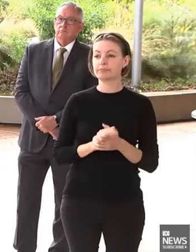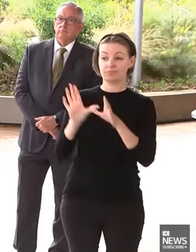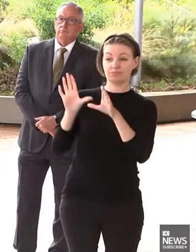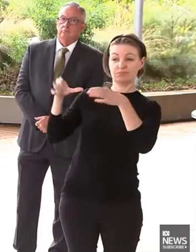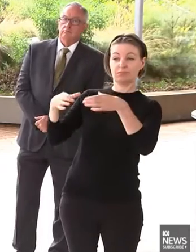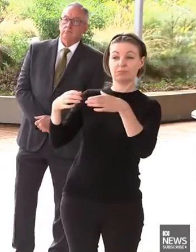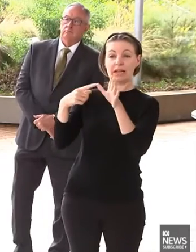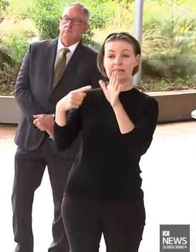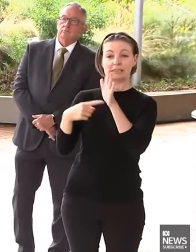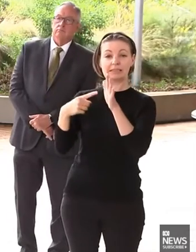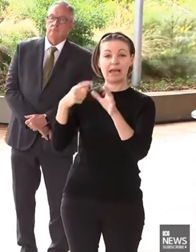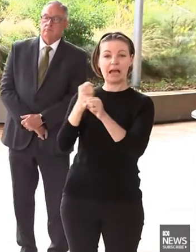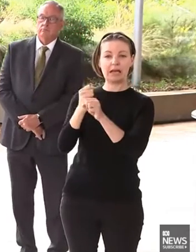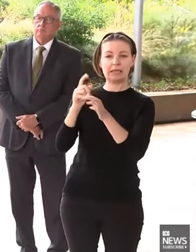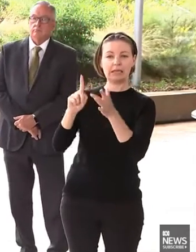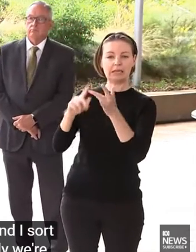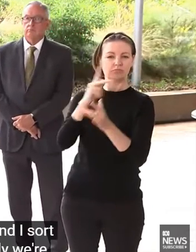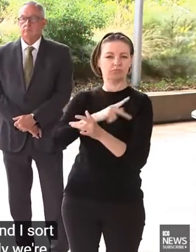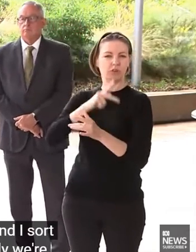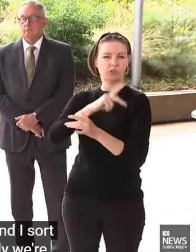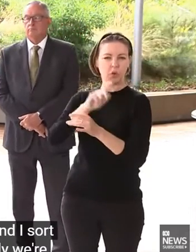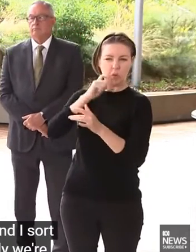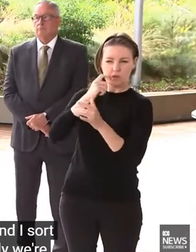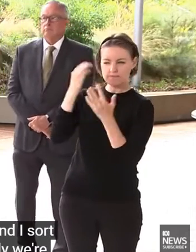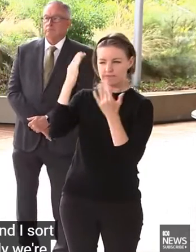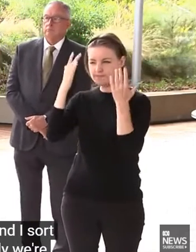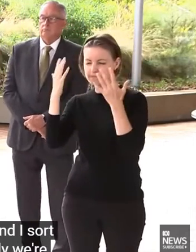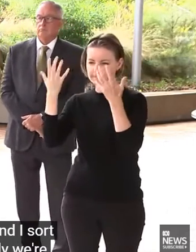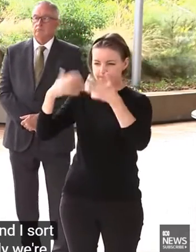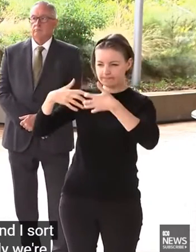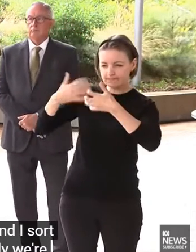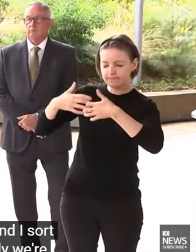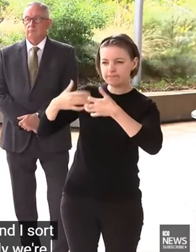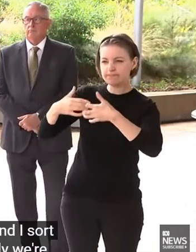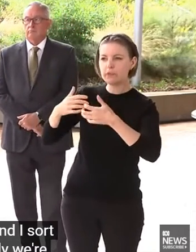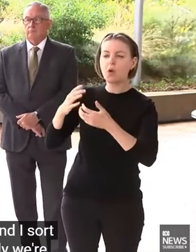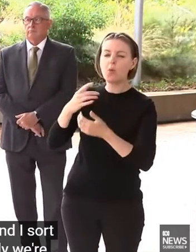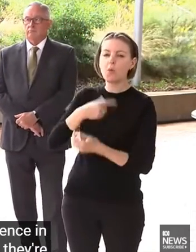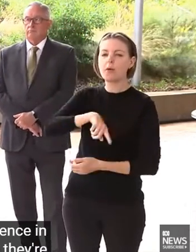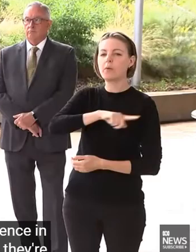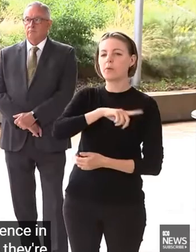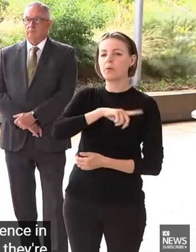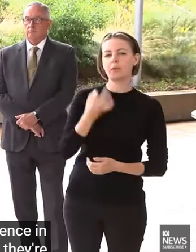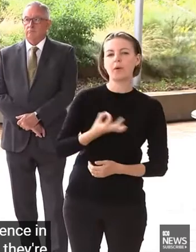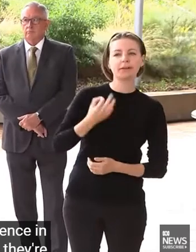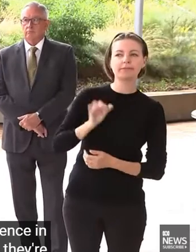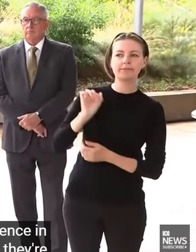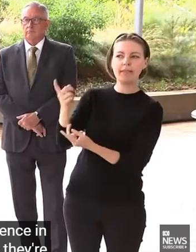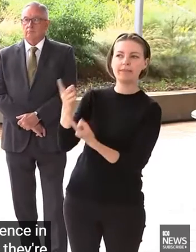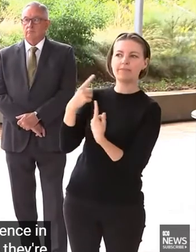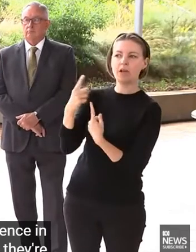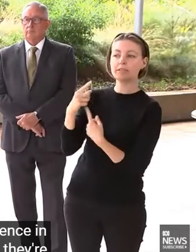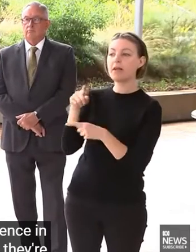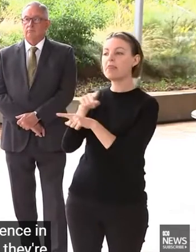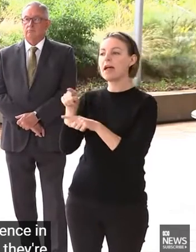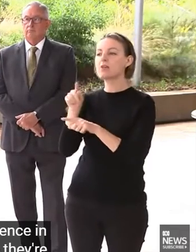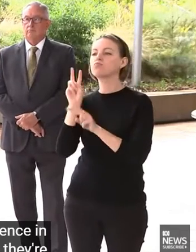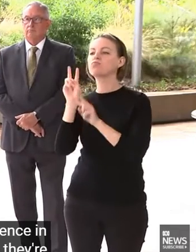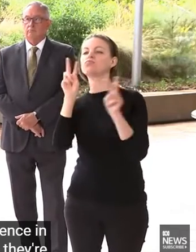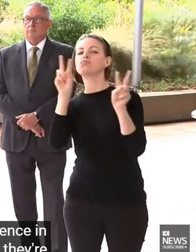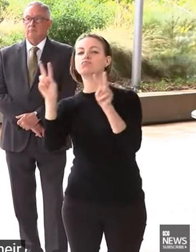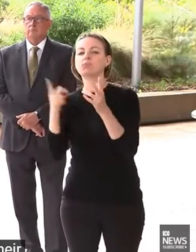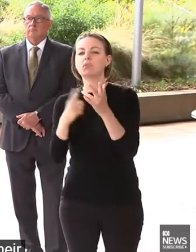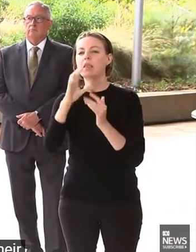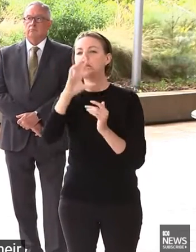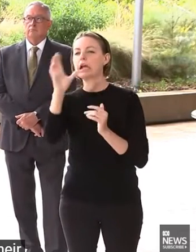and I've sort of flagged that obviously we're watching the experience in Israel closely, where they're actually doing their fourth booster for